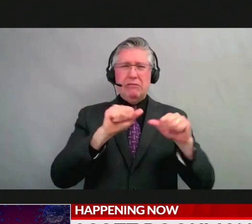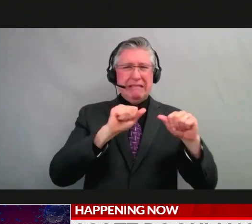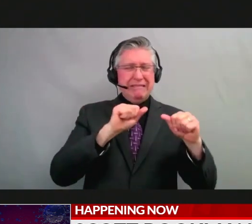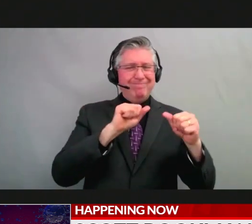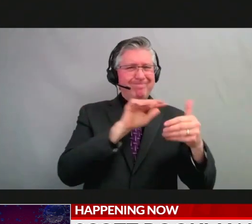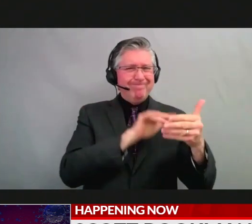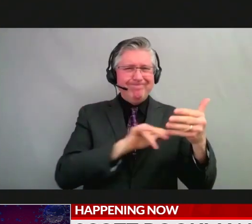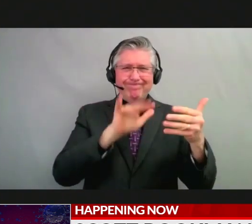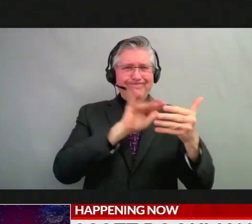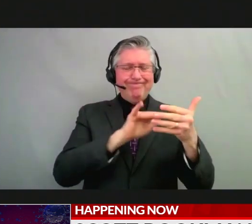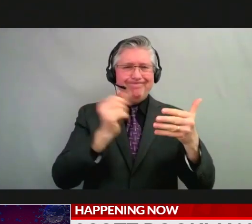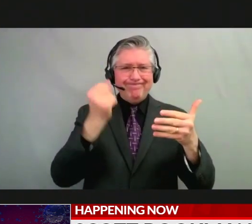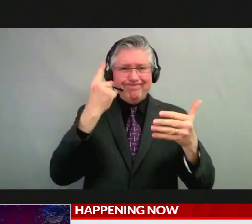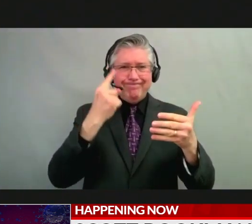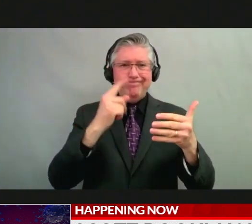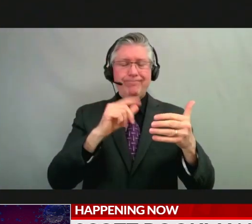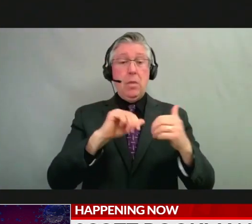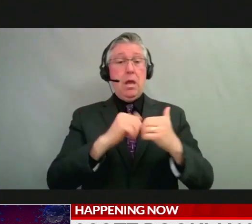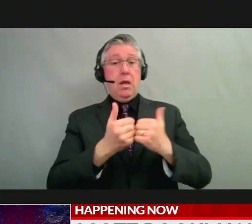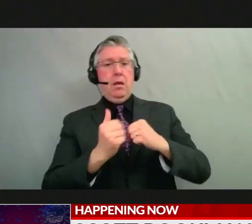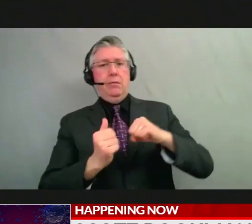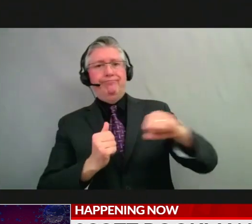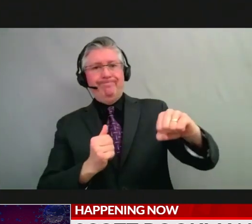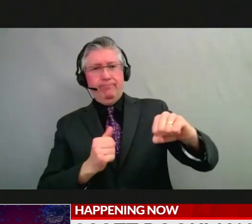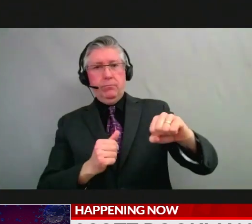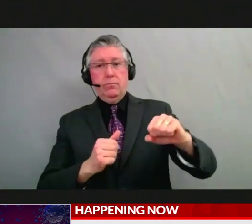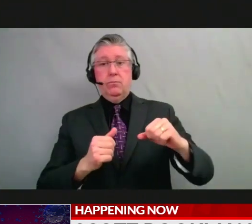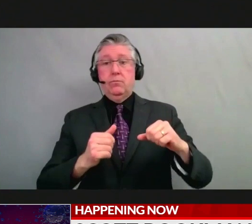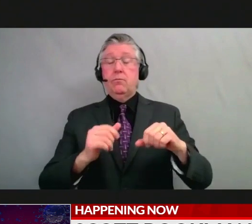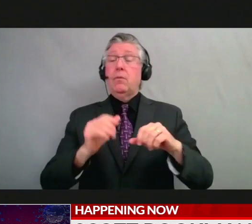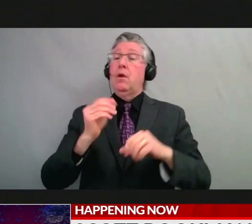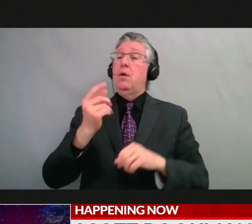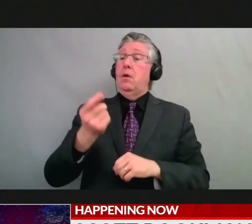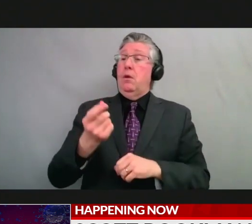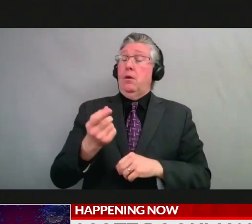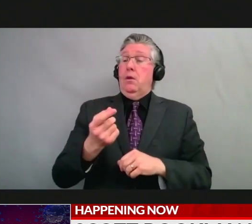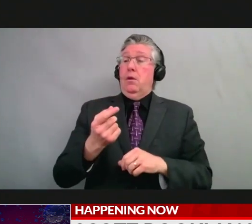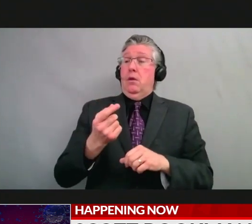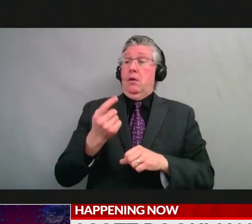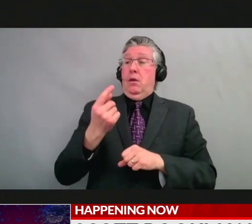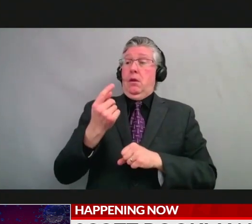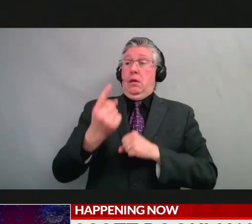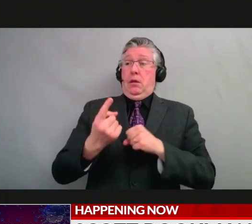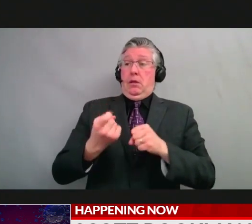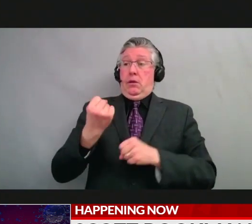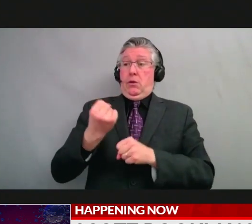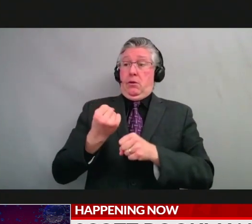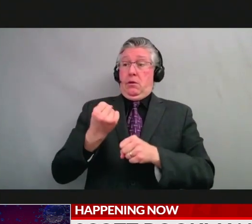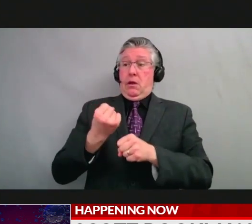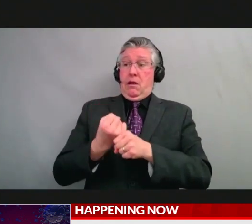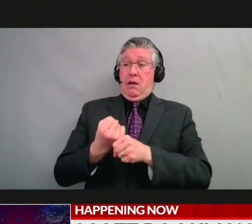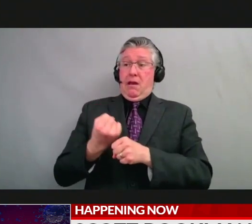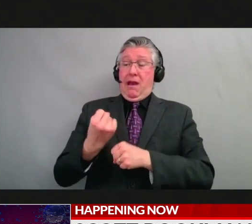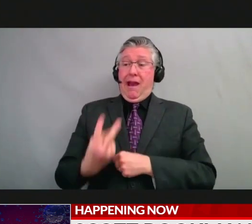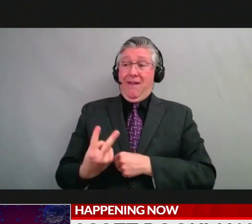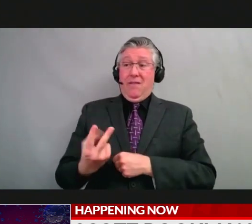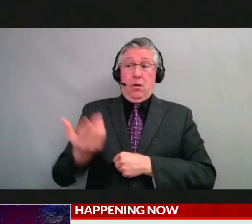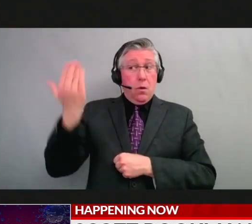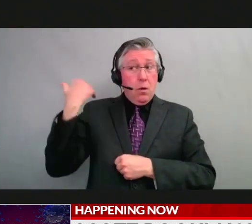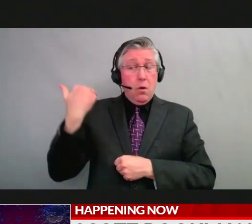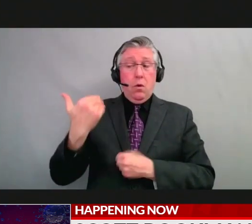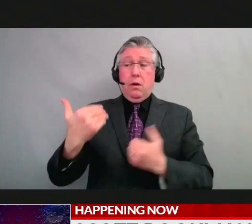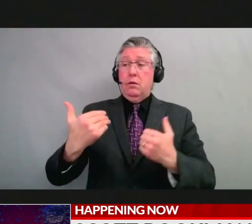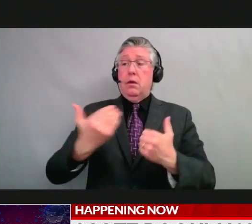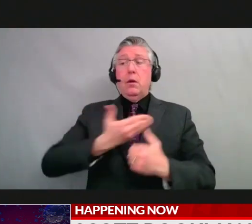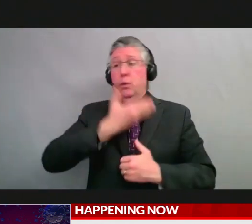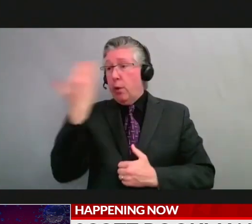we have tools today that we didn't have a year and a half ago. We have safe, effective vaccines. I mean, we've talked